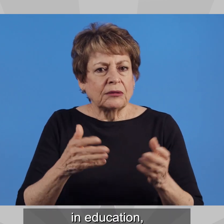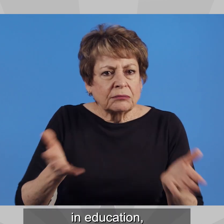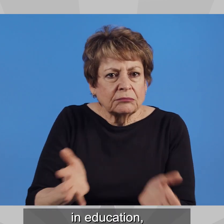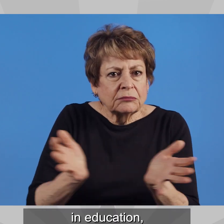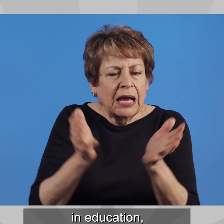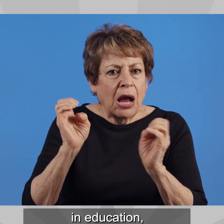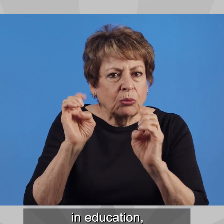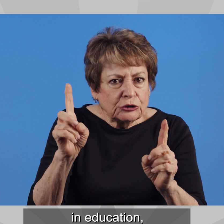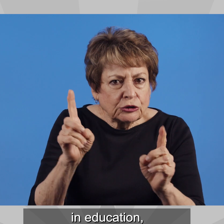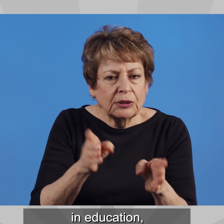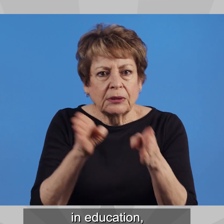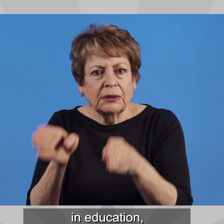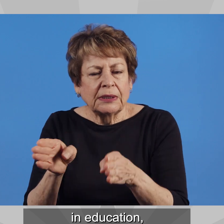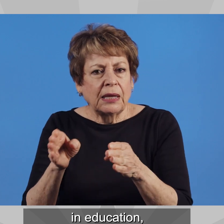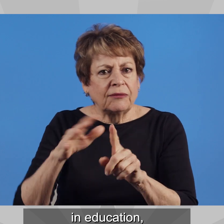education,